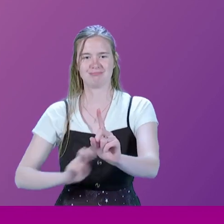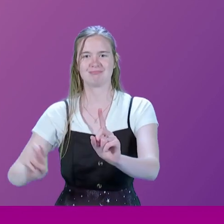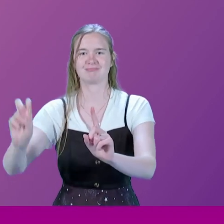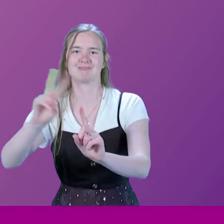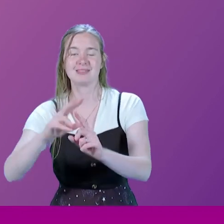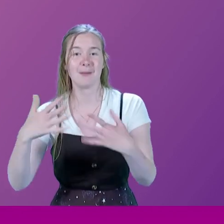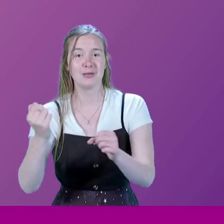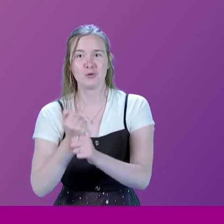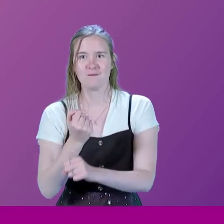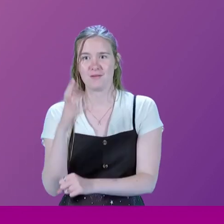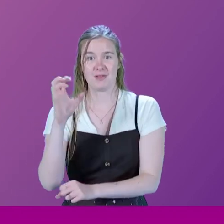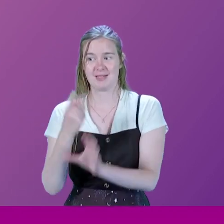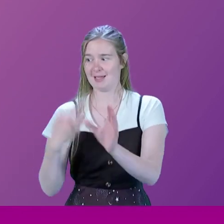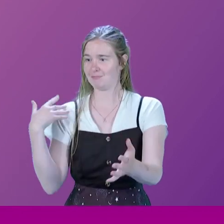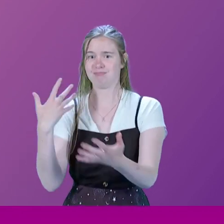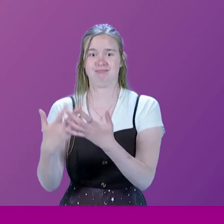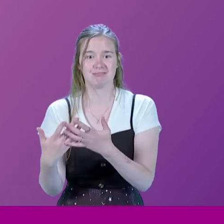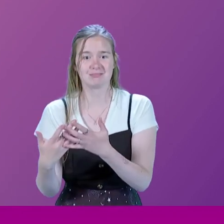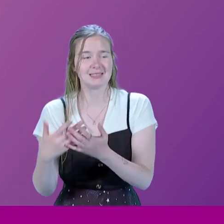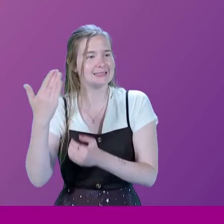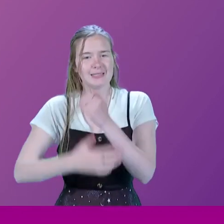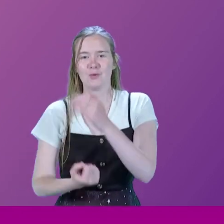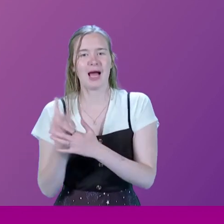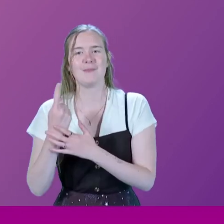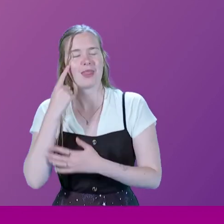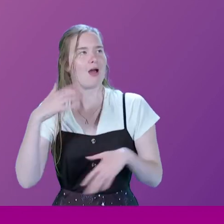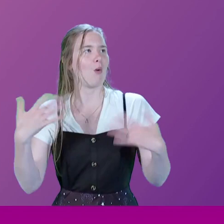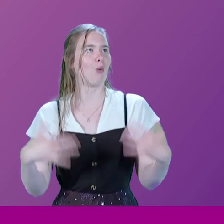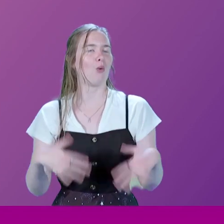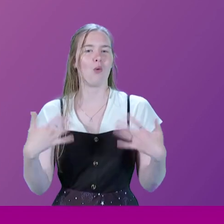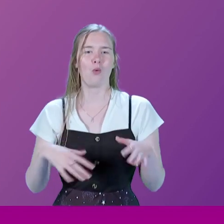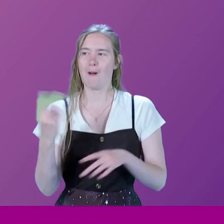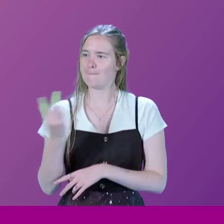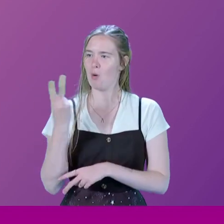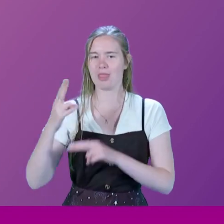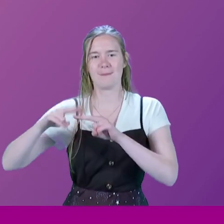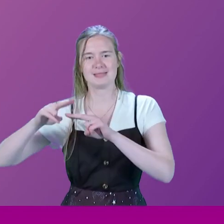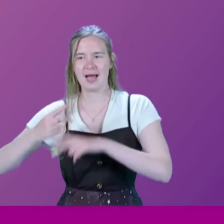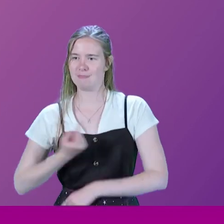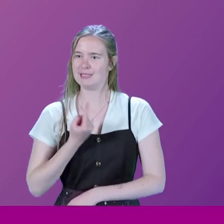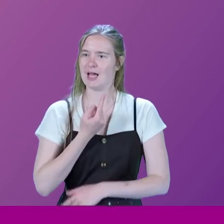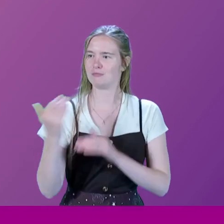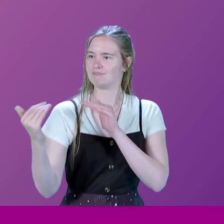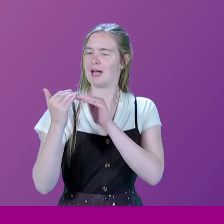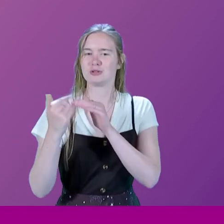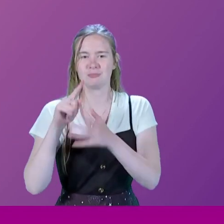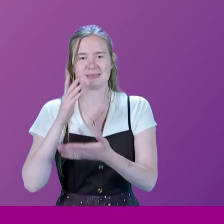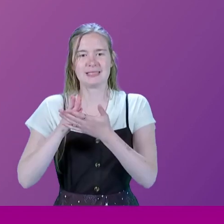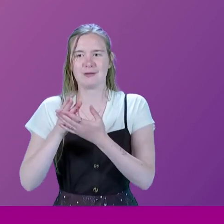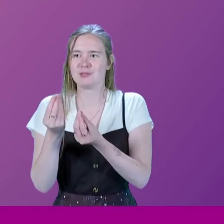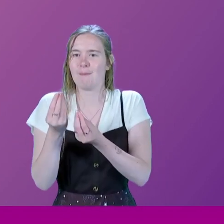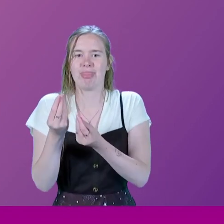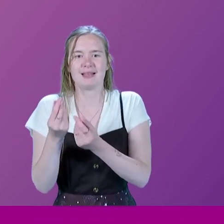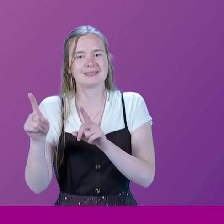doing for the last fifteen years. And I find this absolutely amazing, that as you go through life, you can never